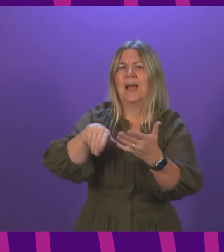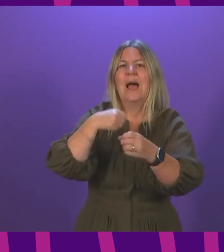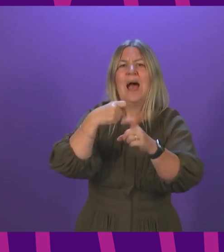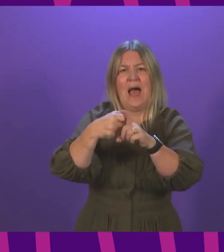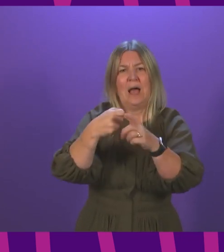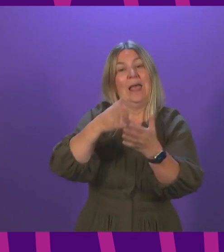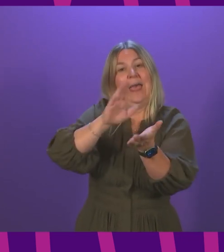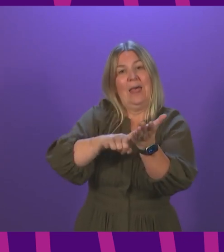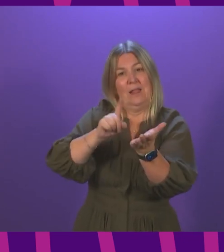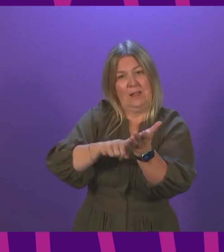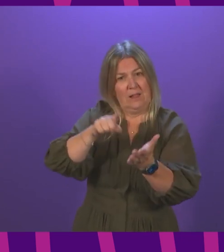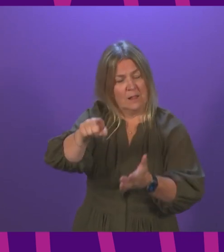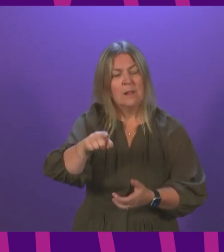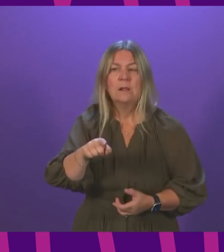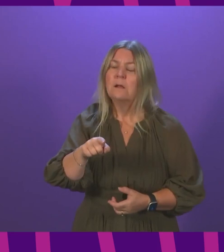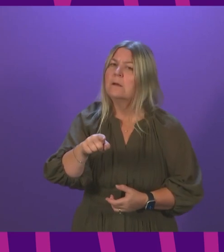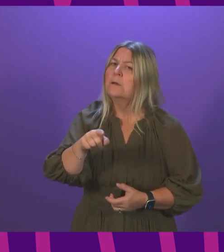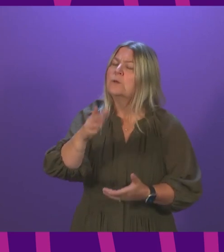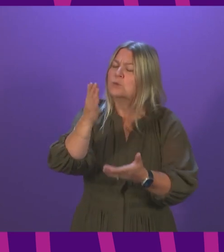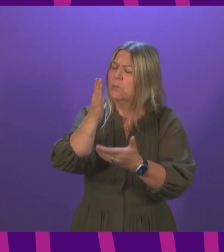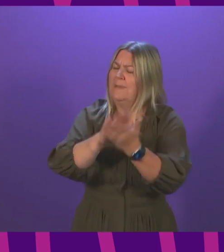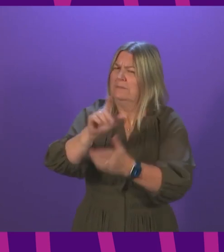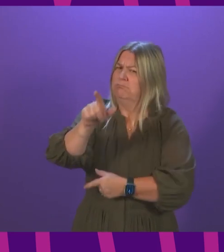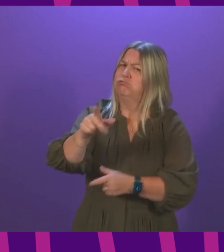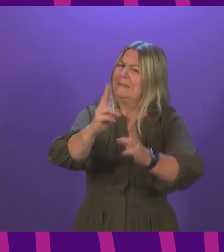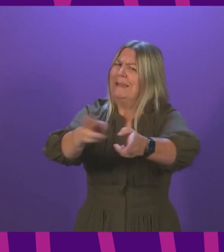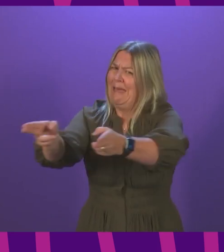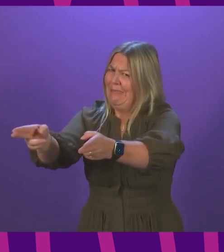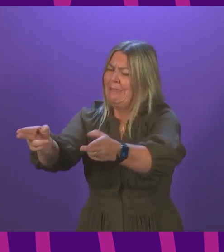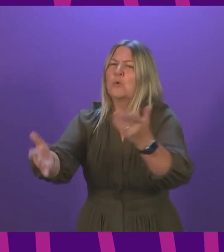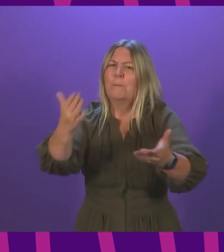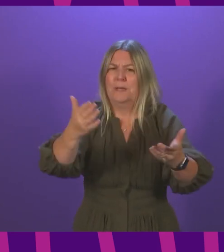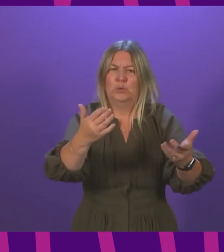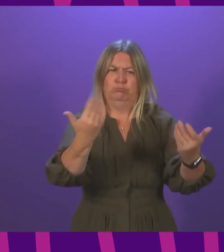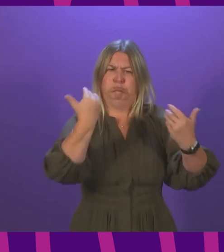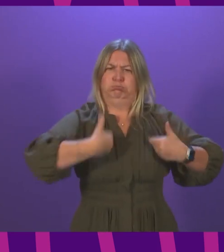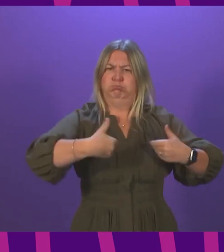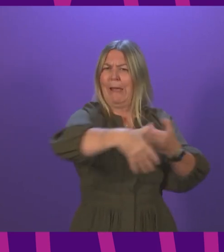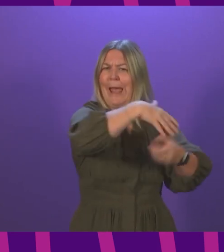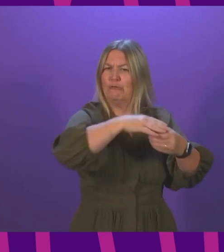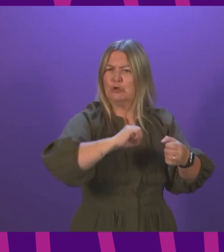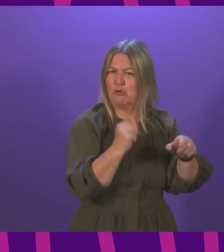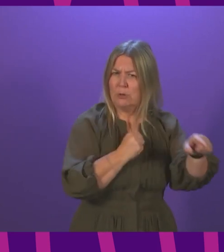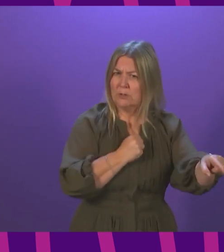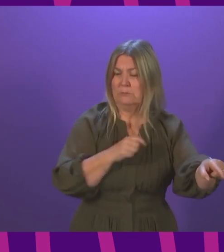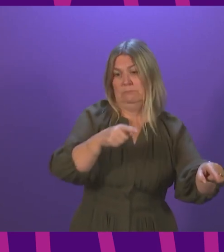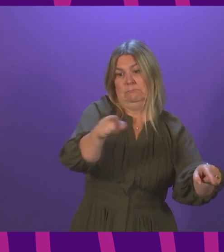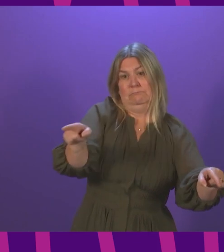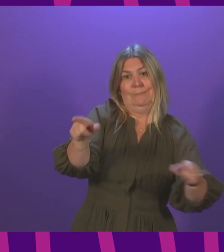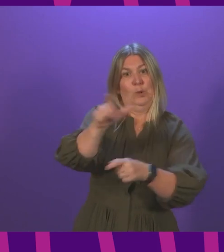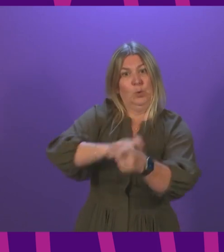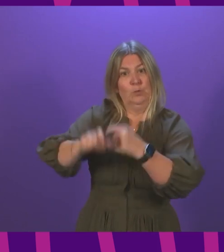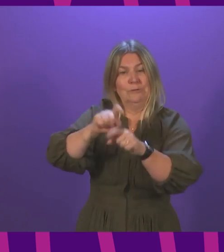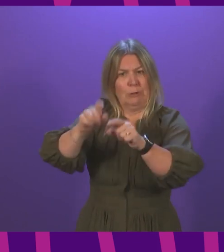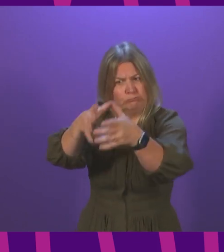likely to die from drugs than people in the most affluent areas. Blue Veil is trying to build a whole community, a whole system's response